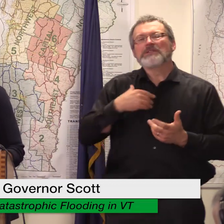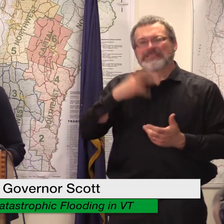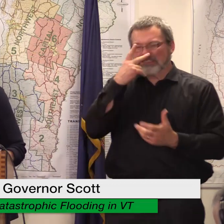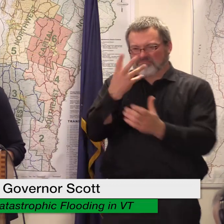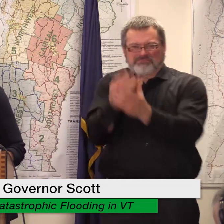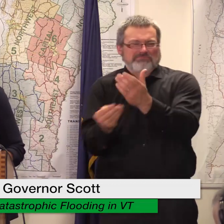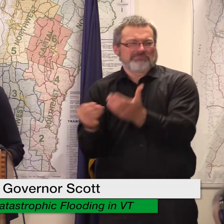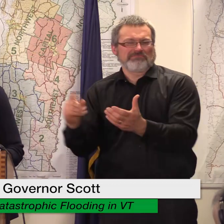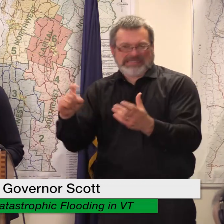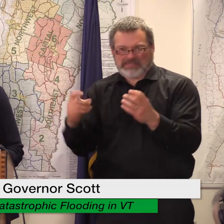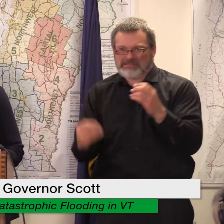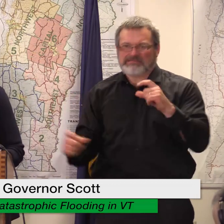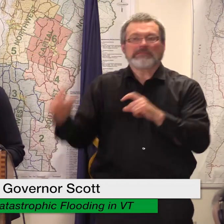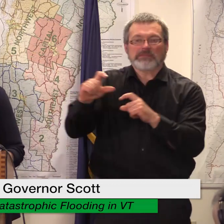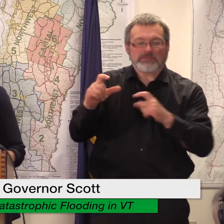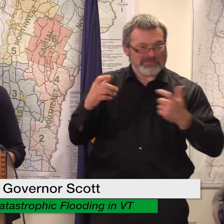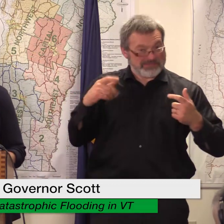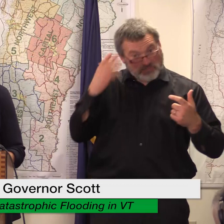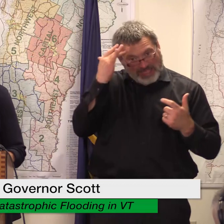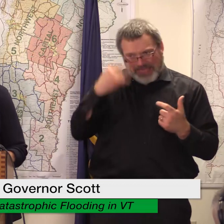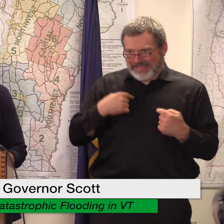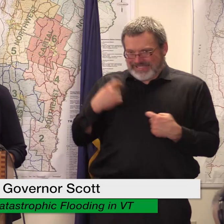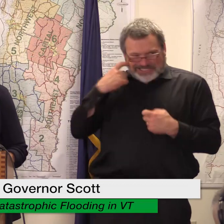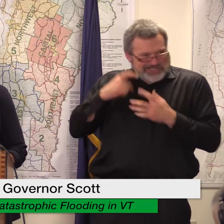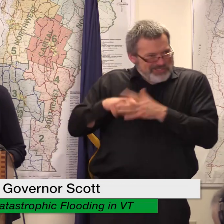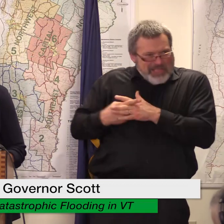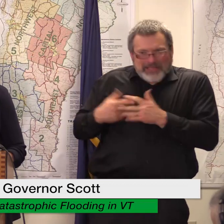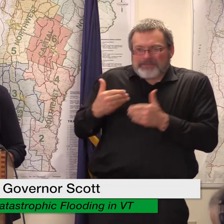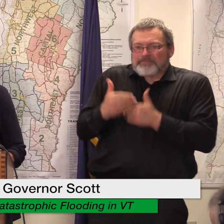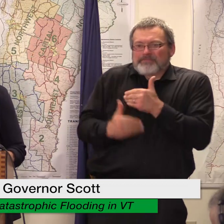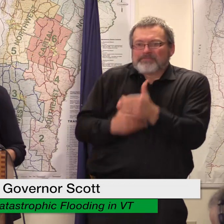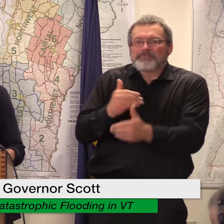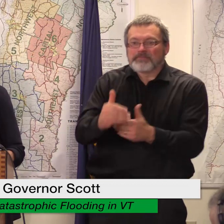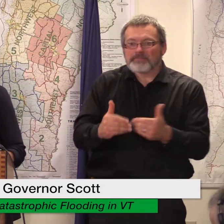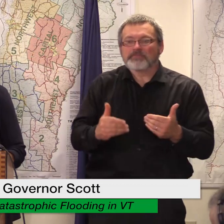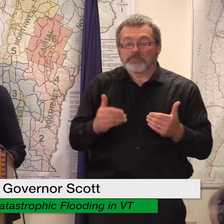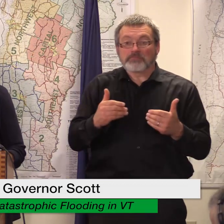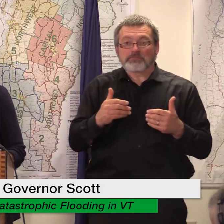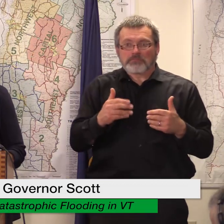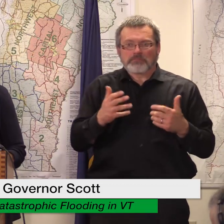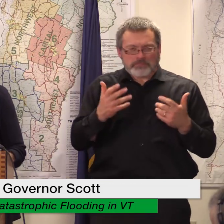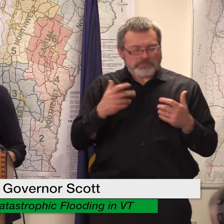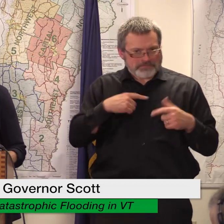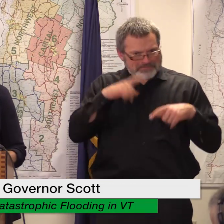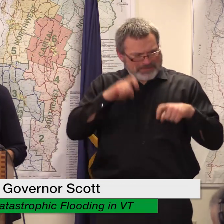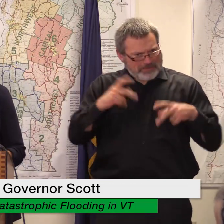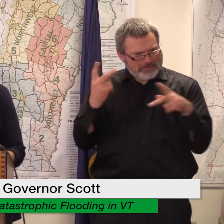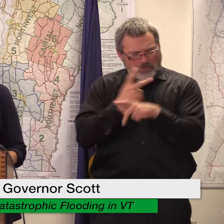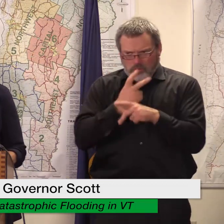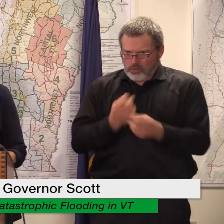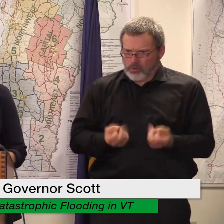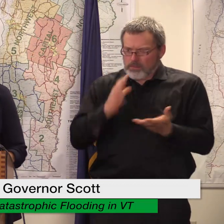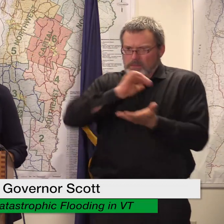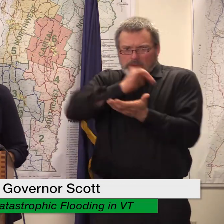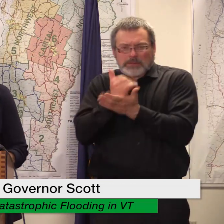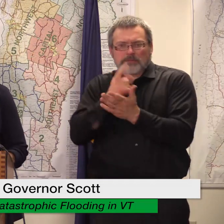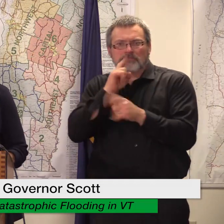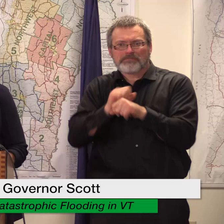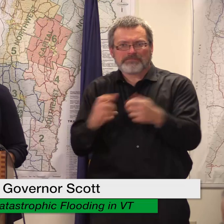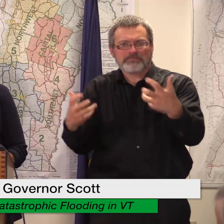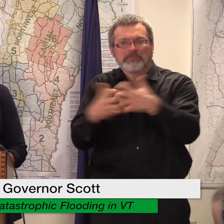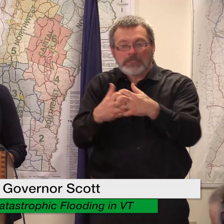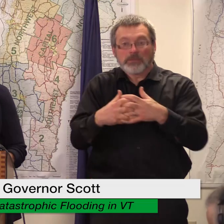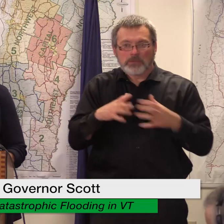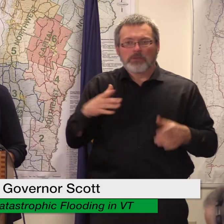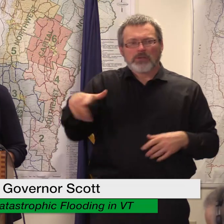the beginning at this time the way we're going to calculate awards and applicants will will send to us uh